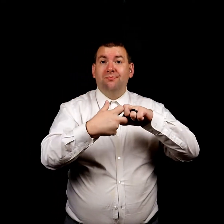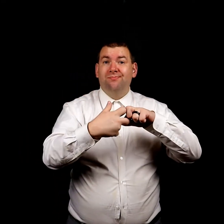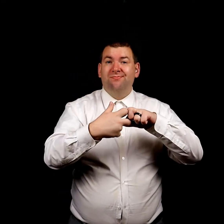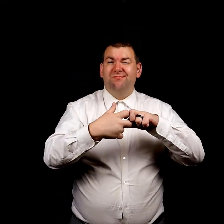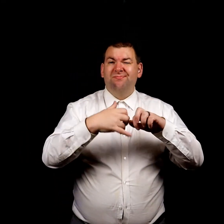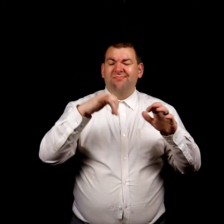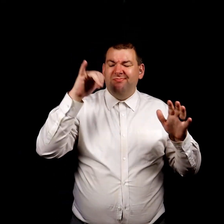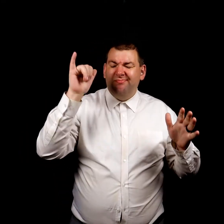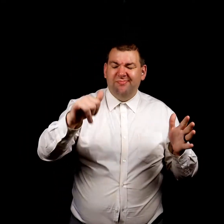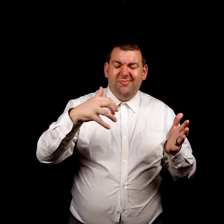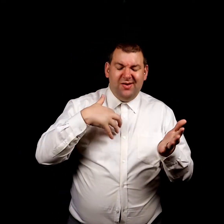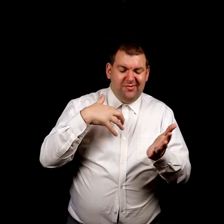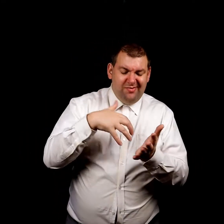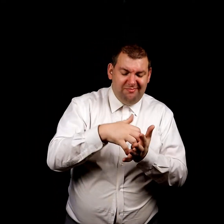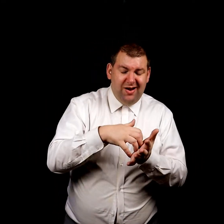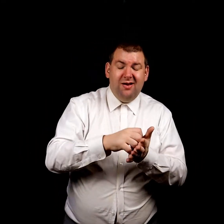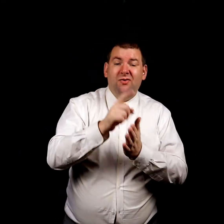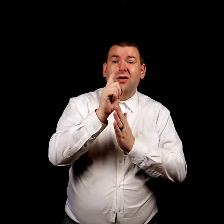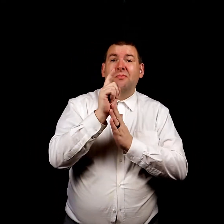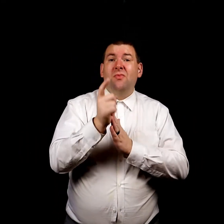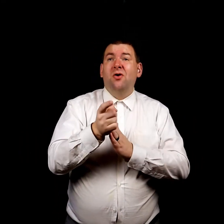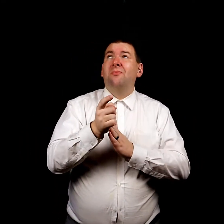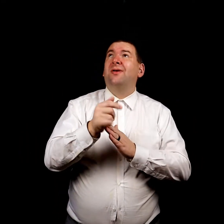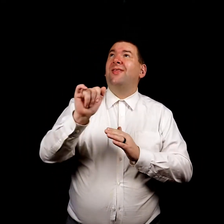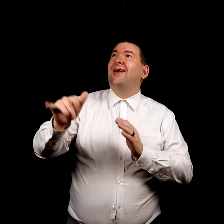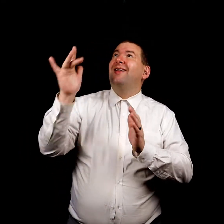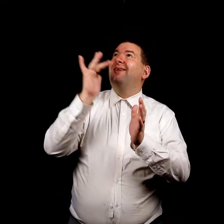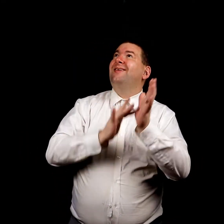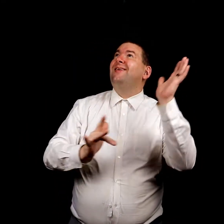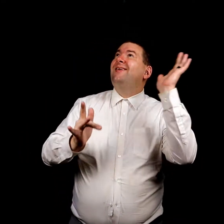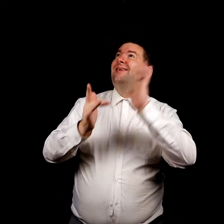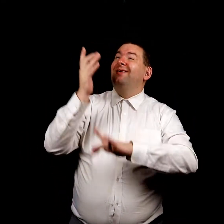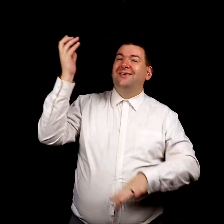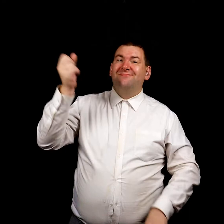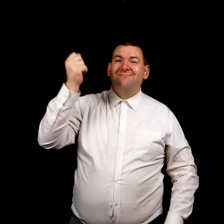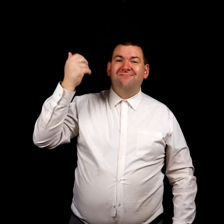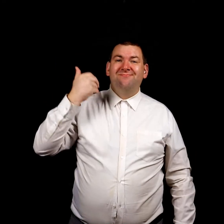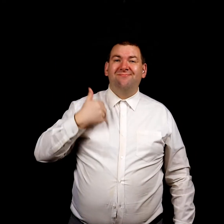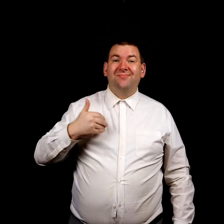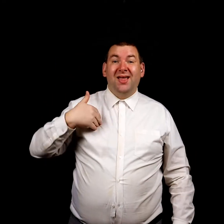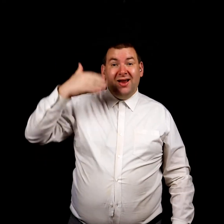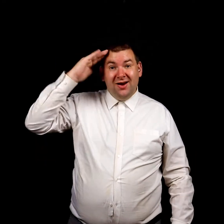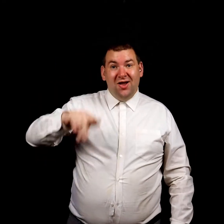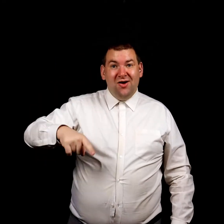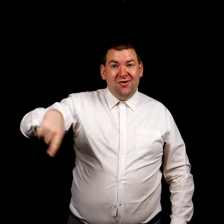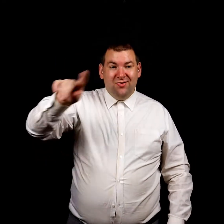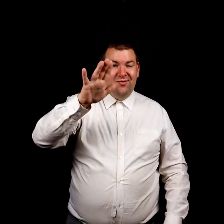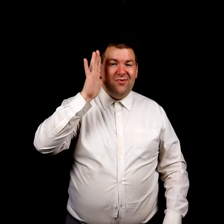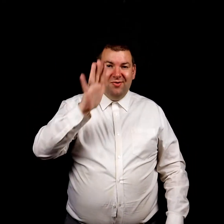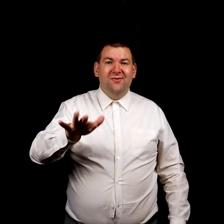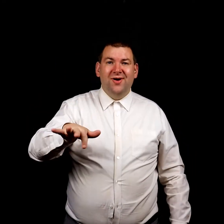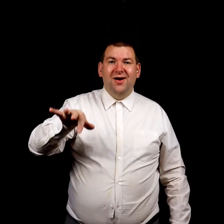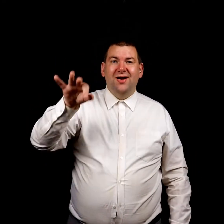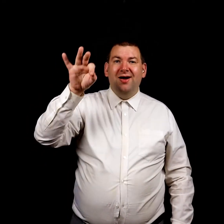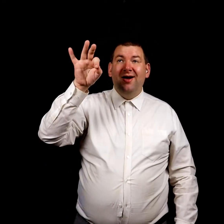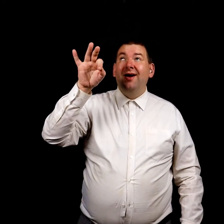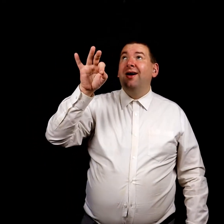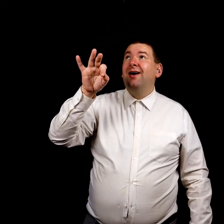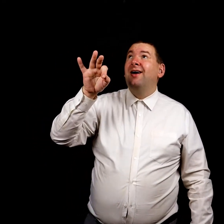It was in my weakest moments that He held me, and I know you'll find. He